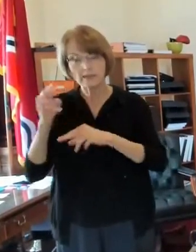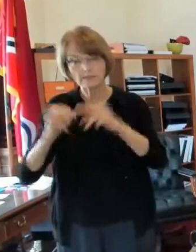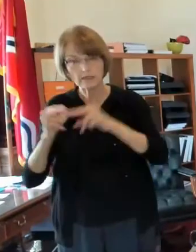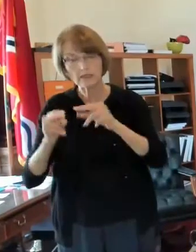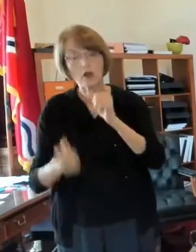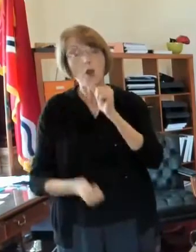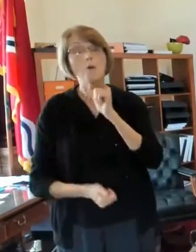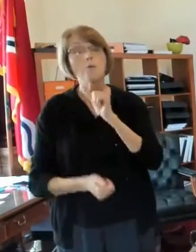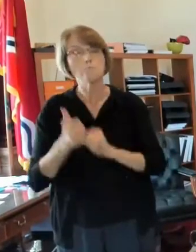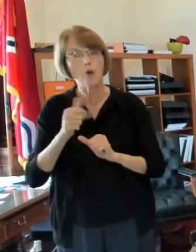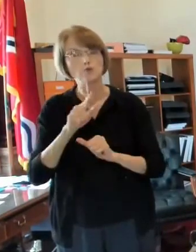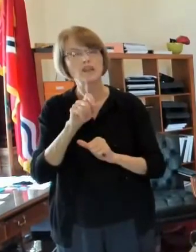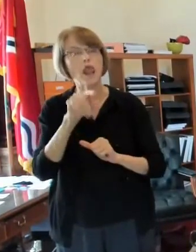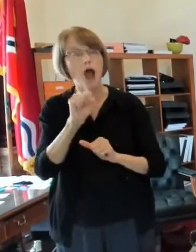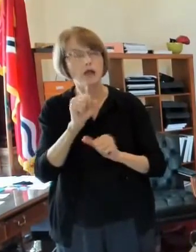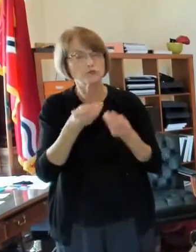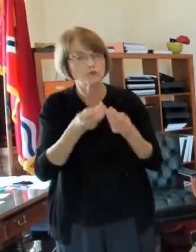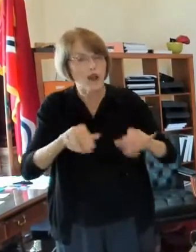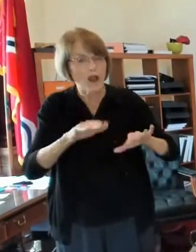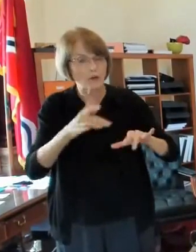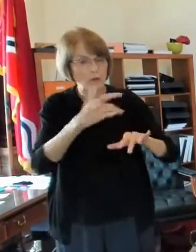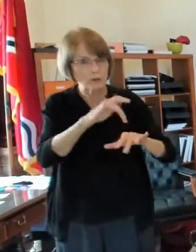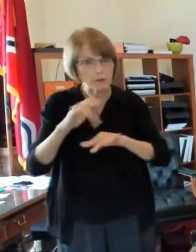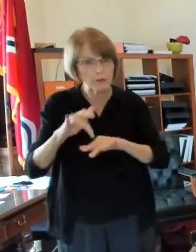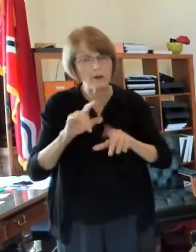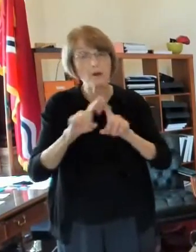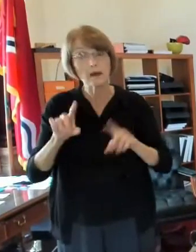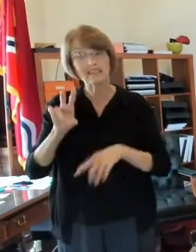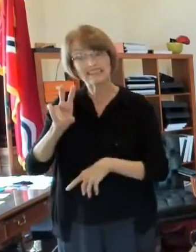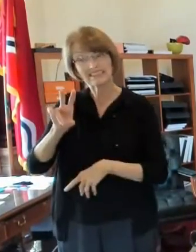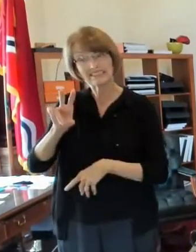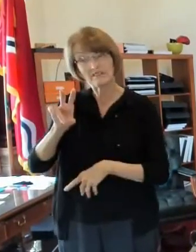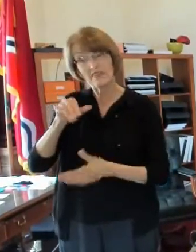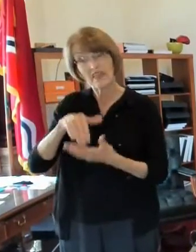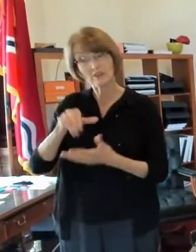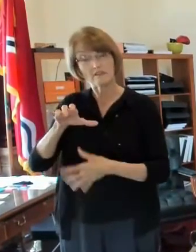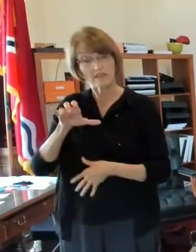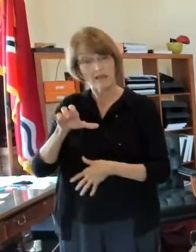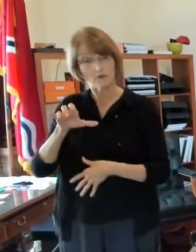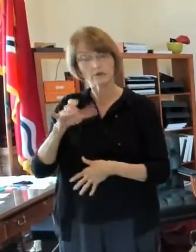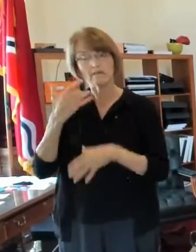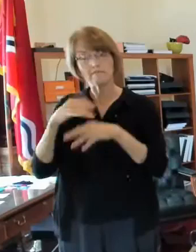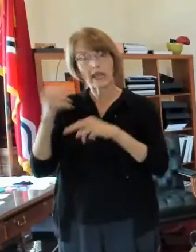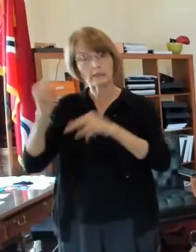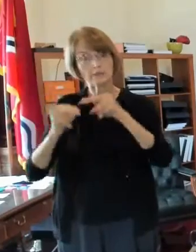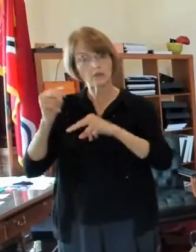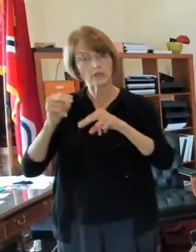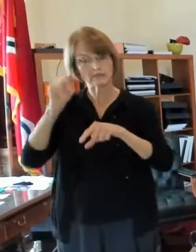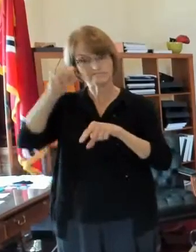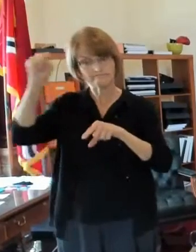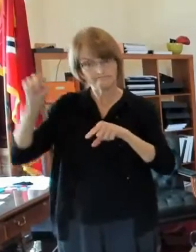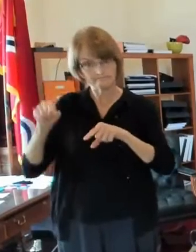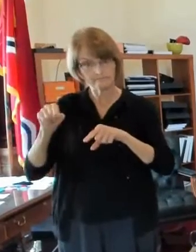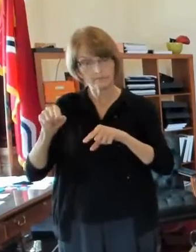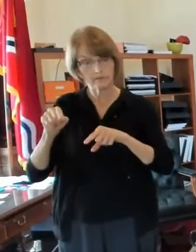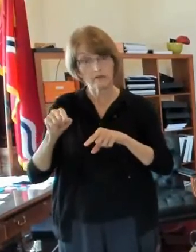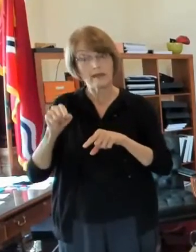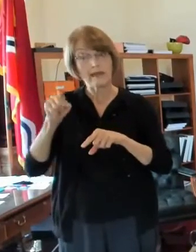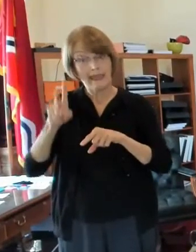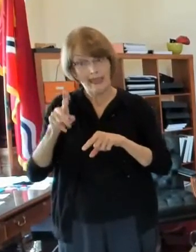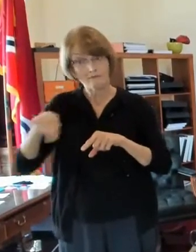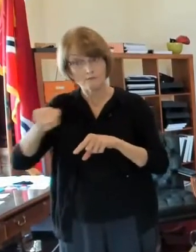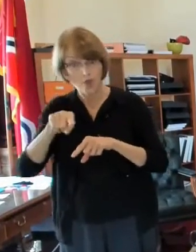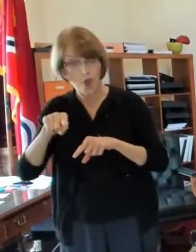000 were lots vacant lots but about 7 500 or so were vacant buildings and about half of those